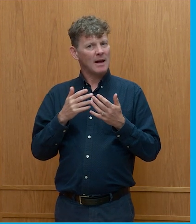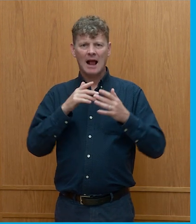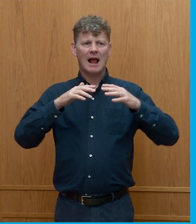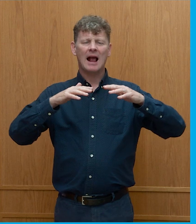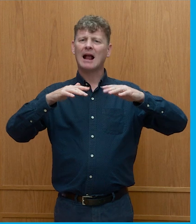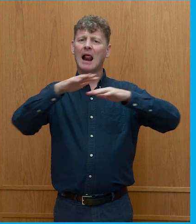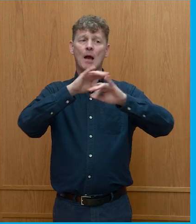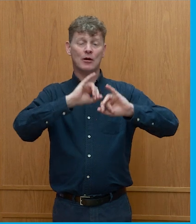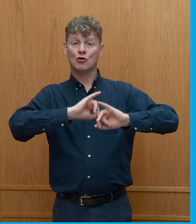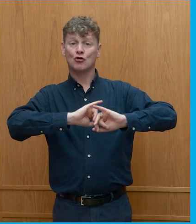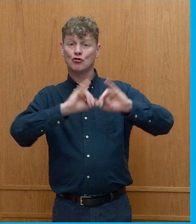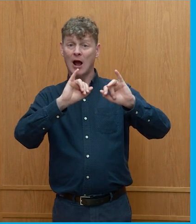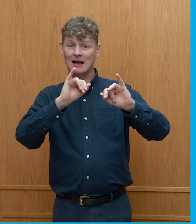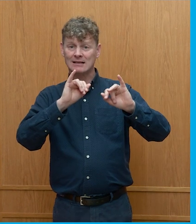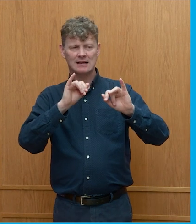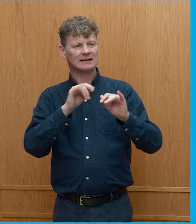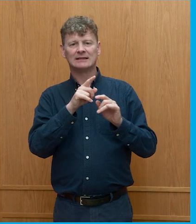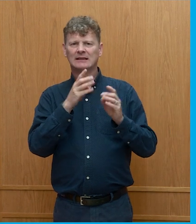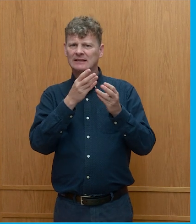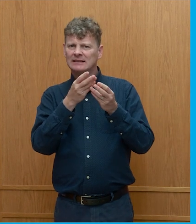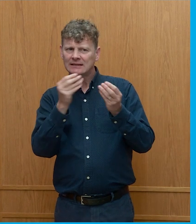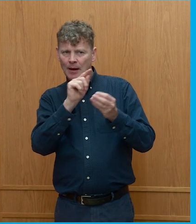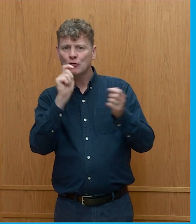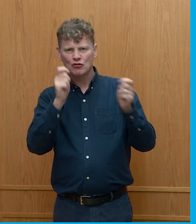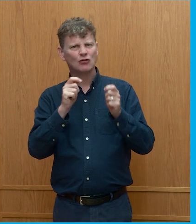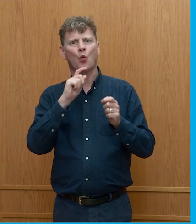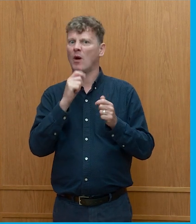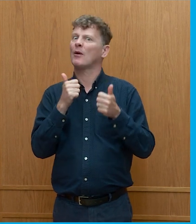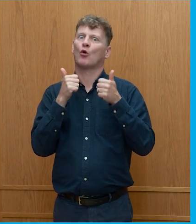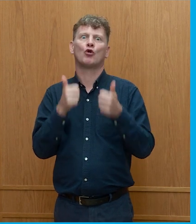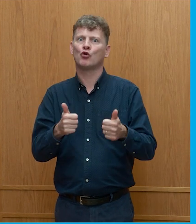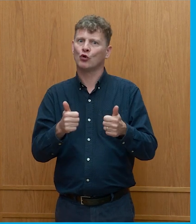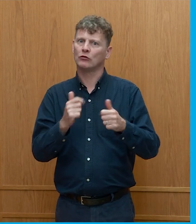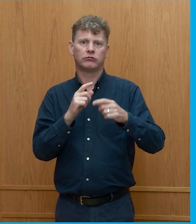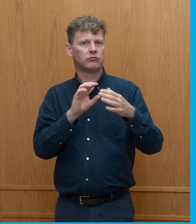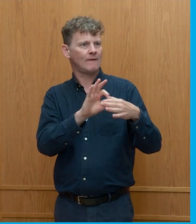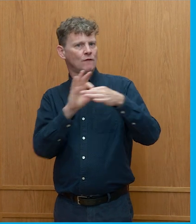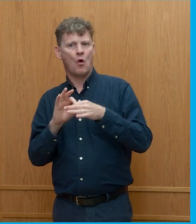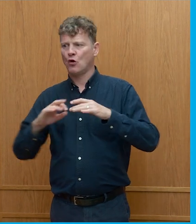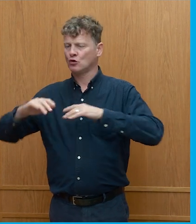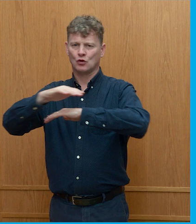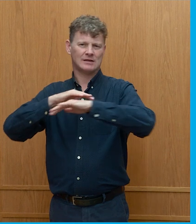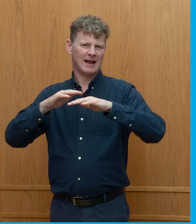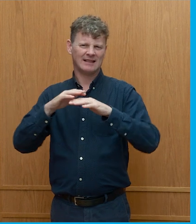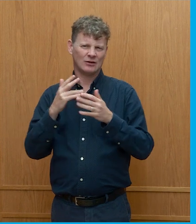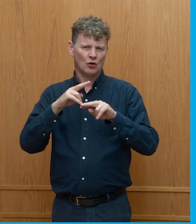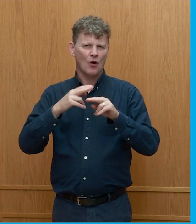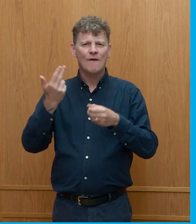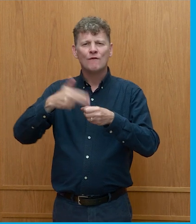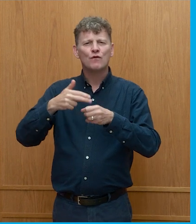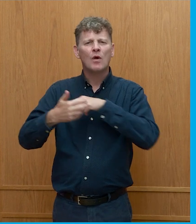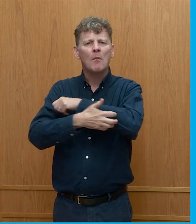crisis that are really good for society. So, for example, doing something about fuel poverty,